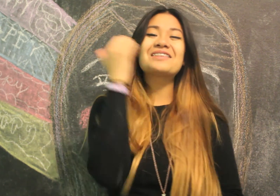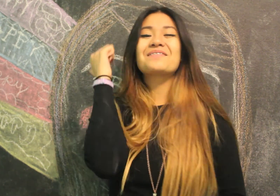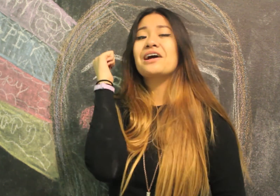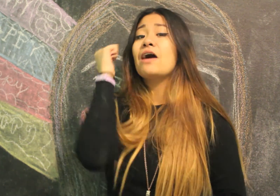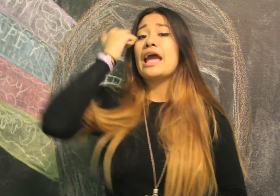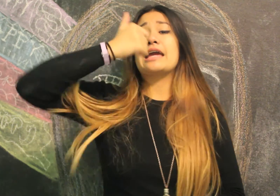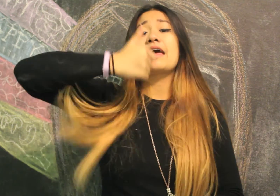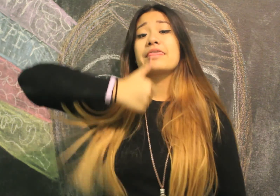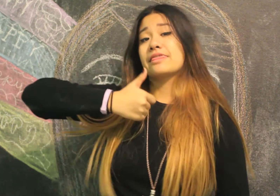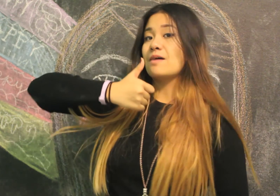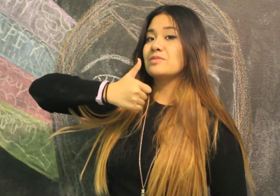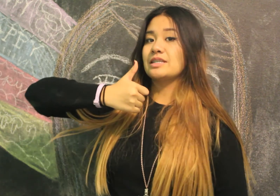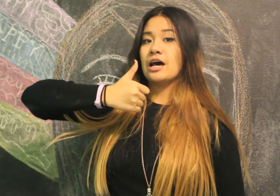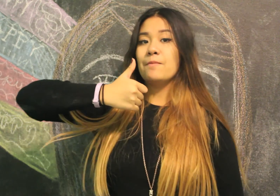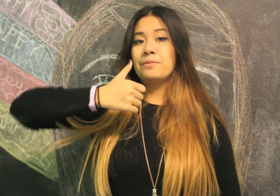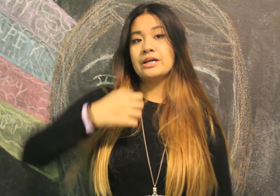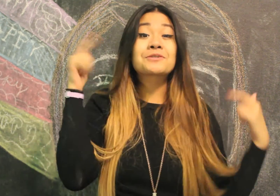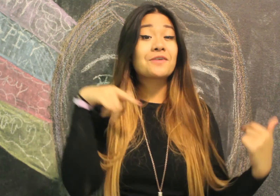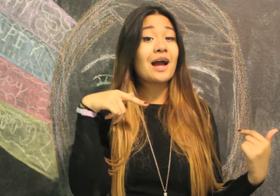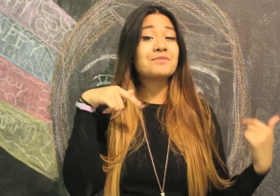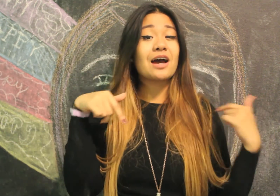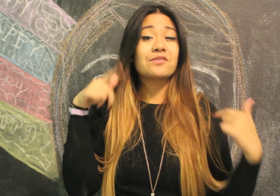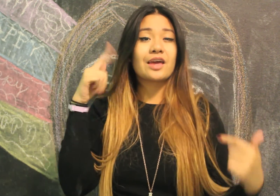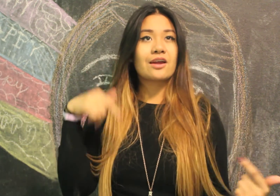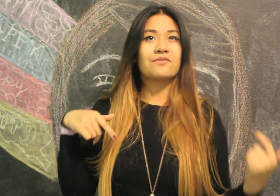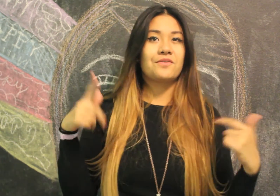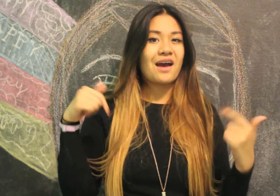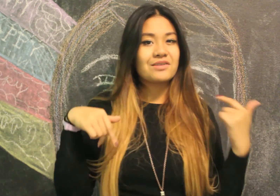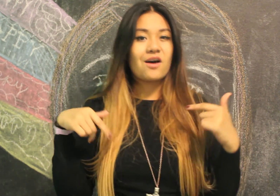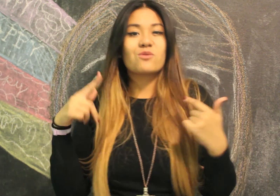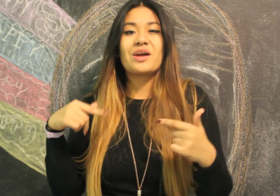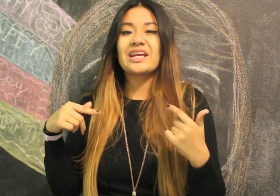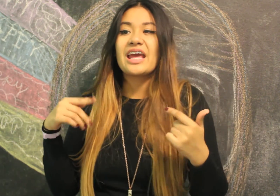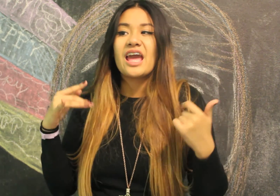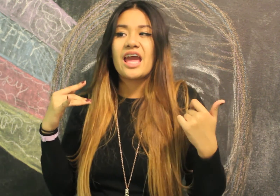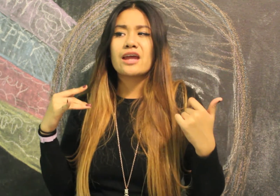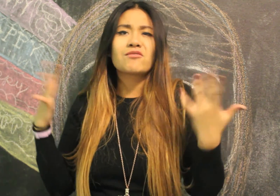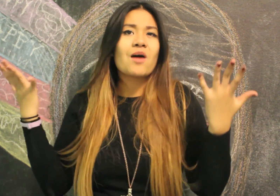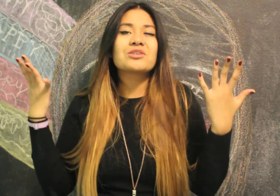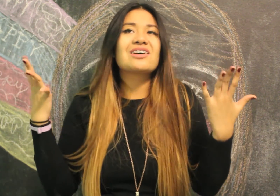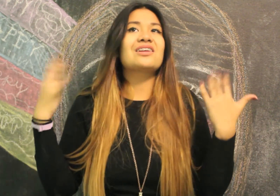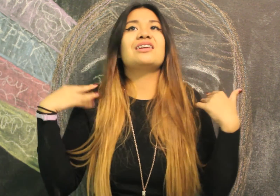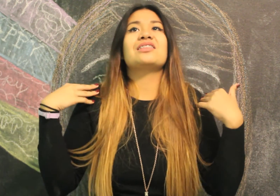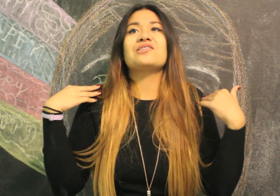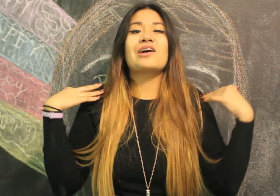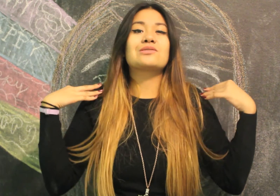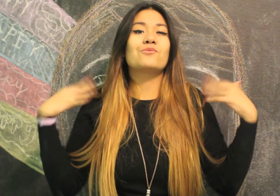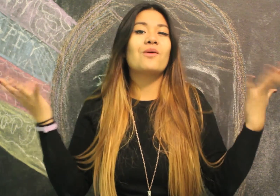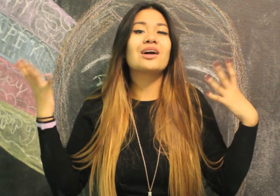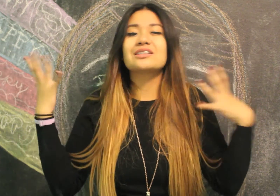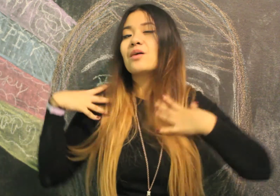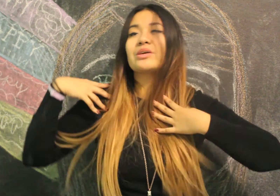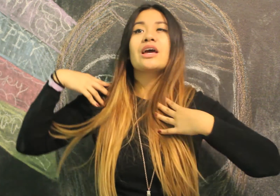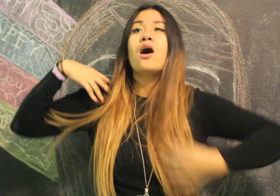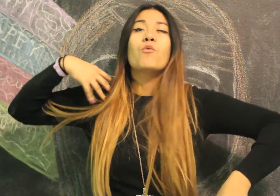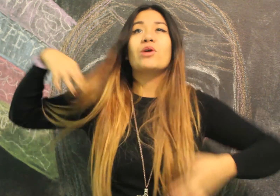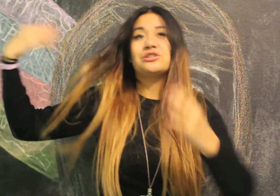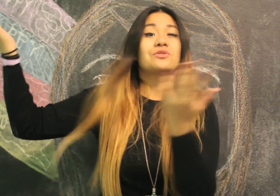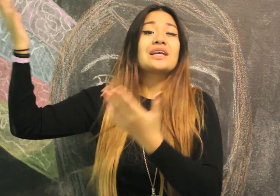this video A thumbs up Subscribe down there If you haven't already And comment down Anything you guys want Tell me what you guys